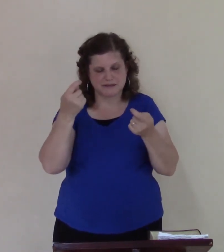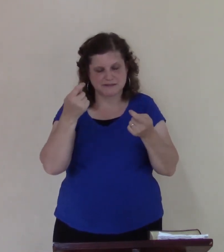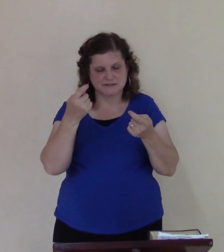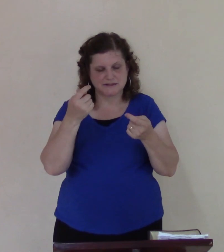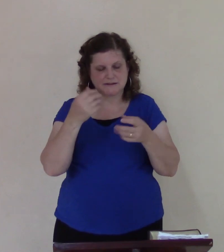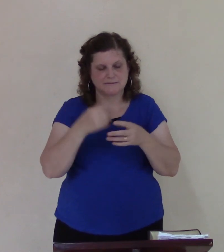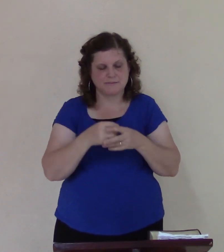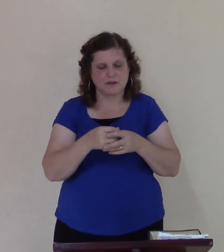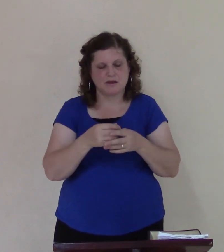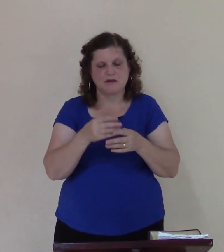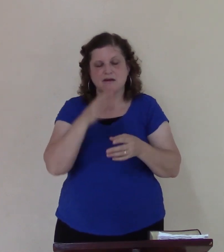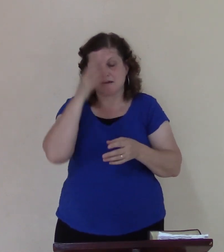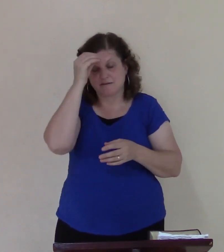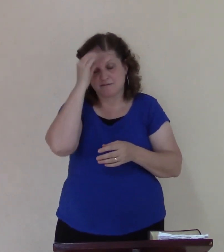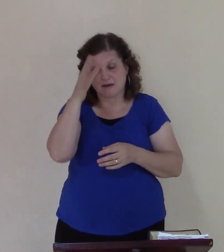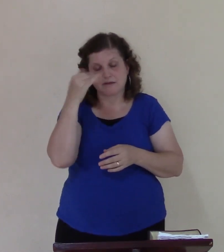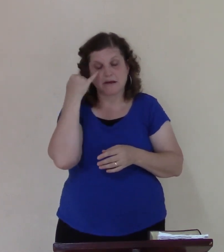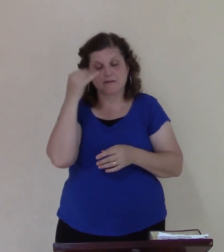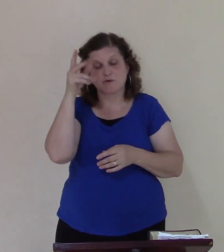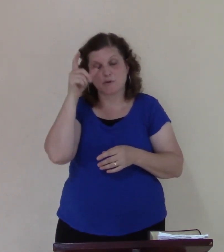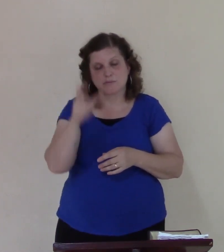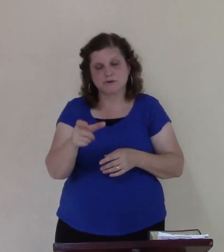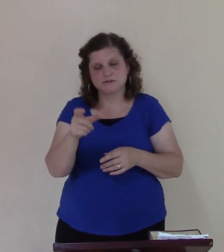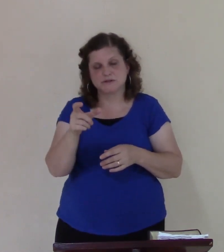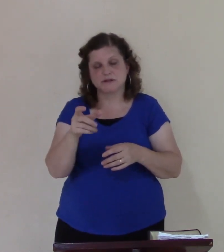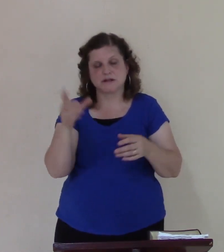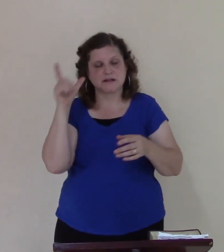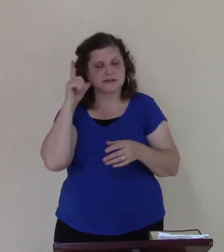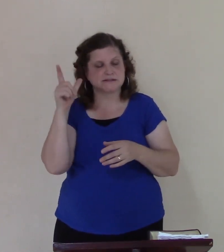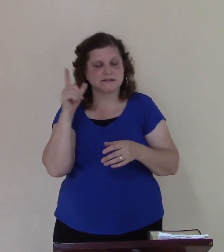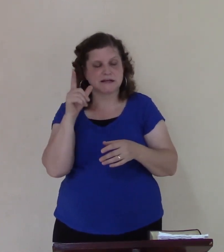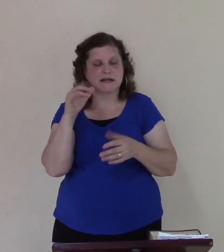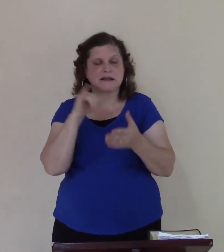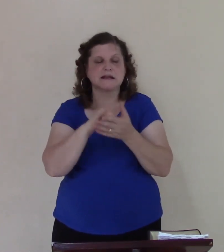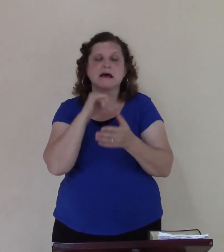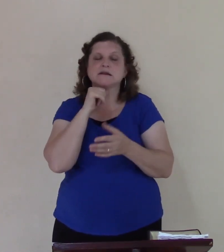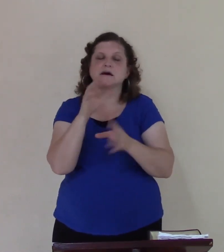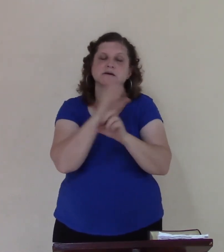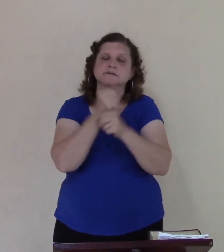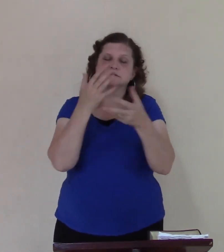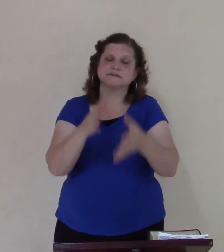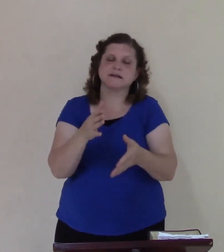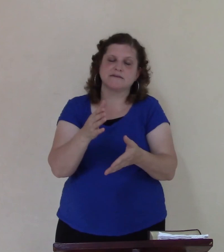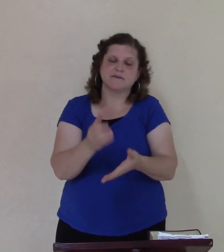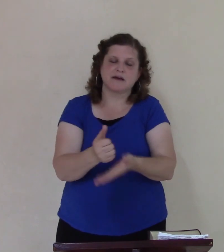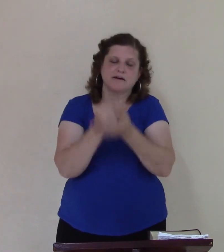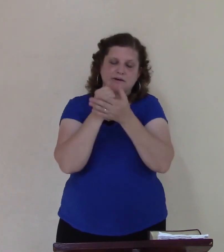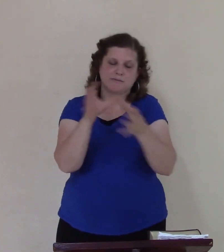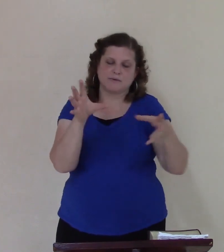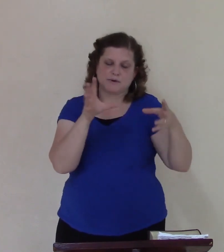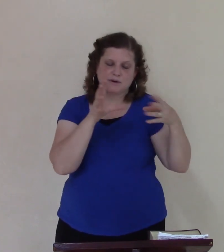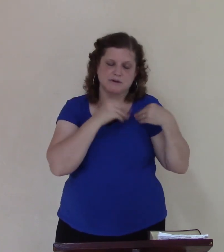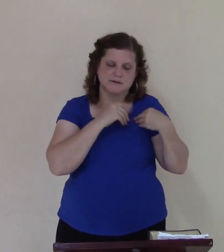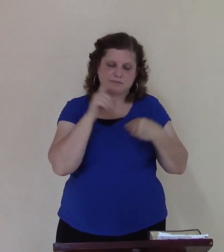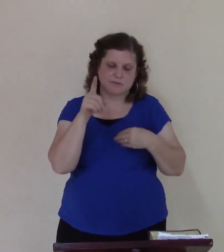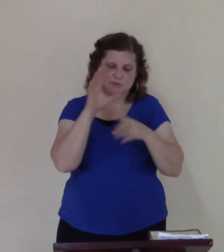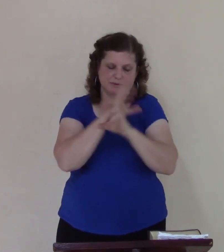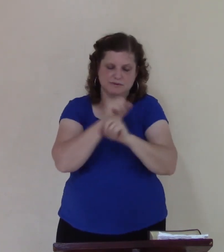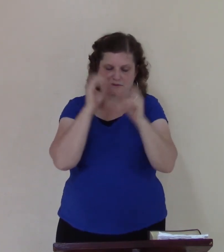one to listen to stop saying that today as we talk about salvation a moment of don't trust your personality father I pray that you